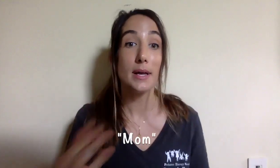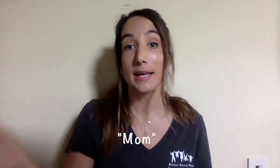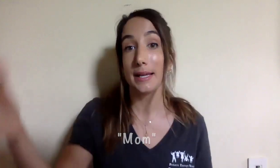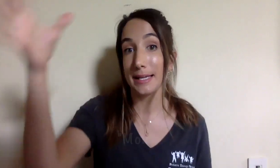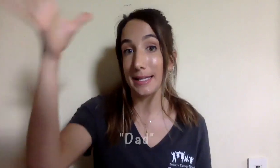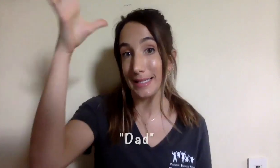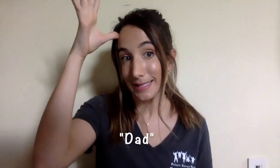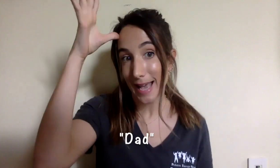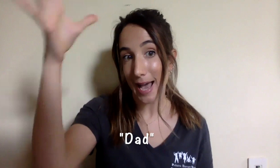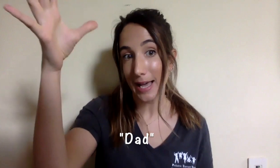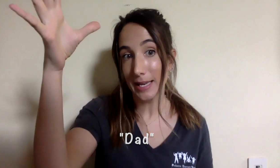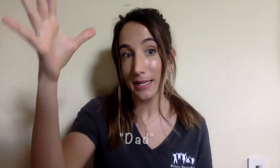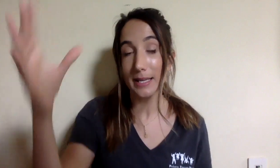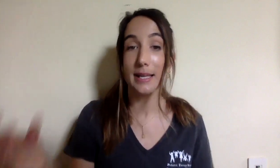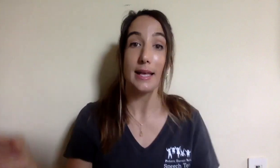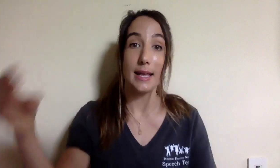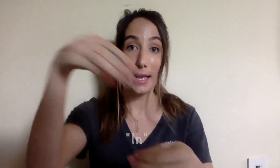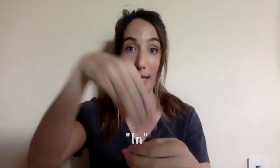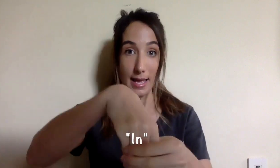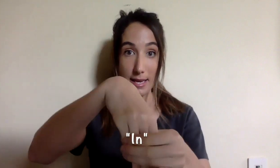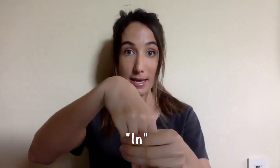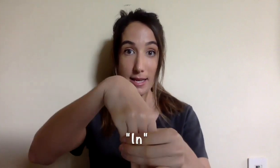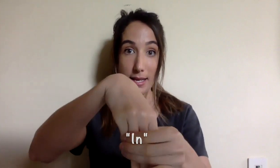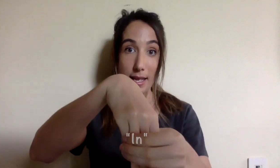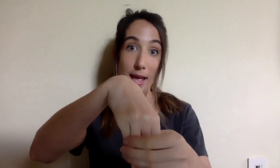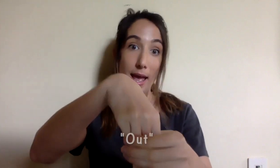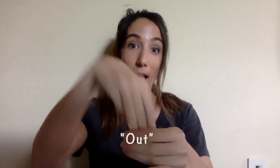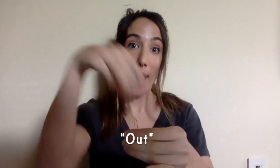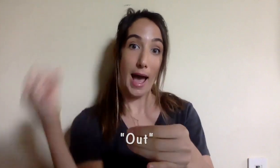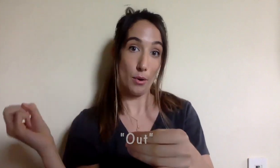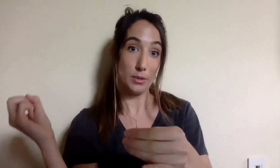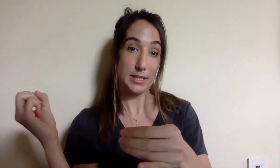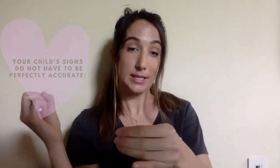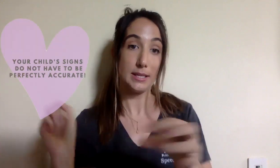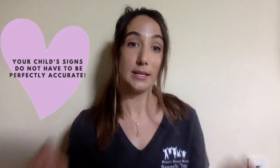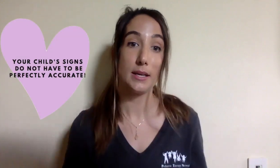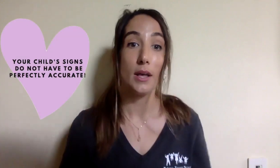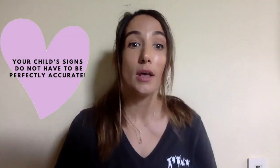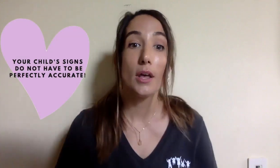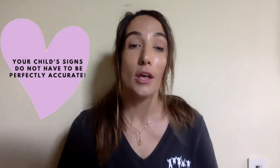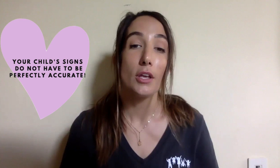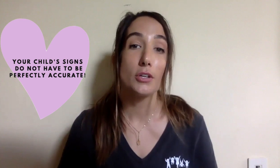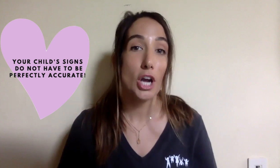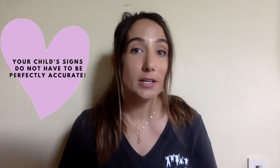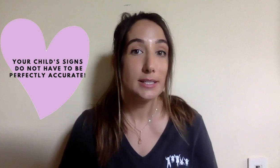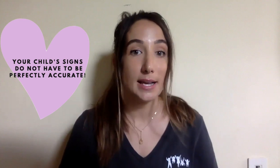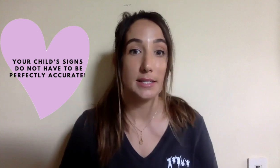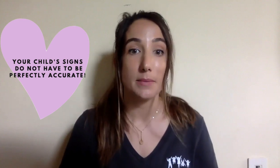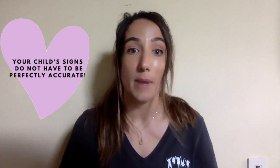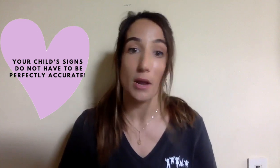mom, dad, in, out. Your child's signs might not